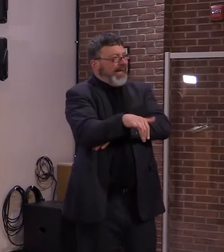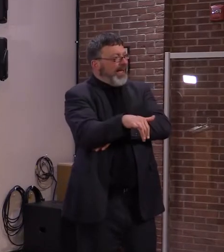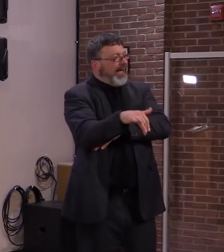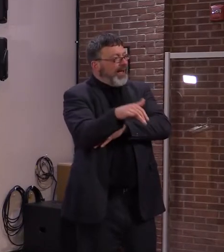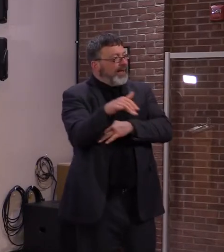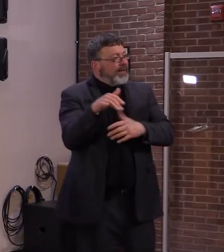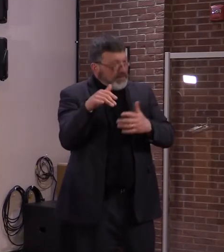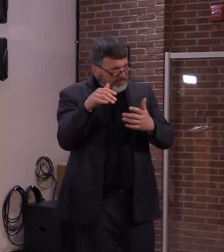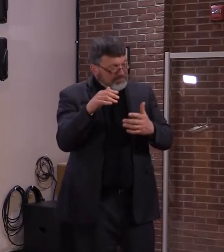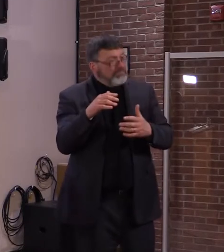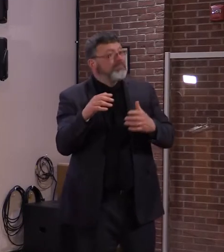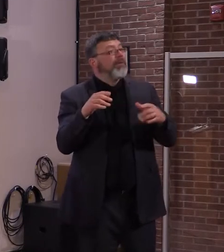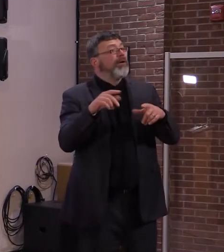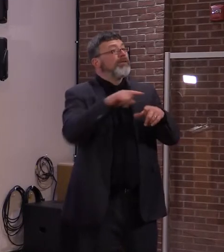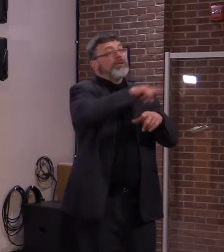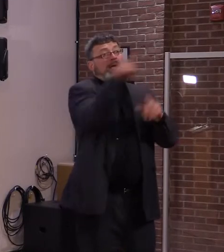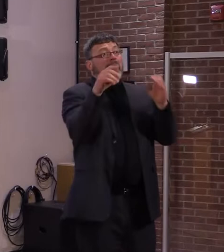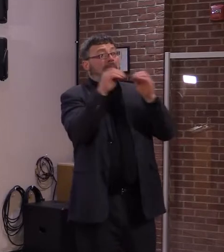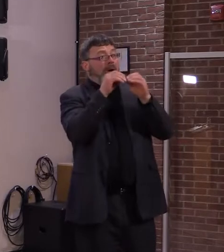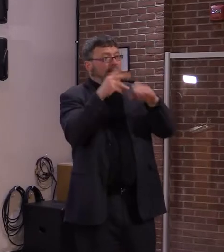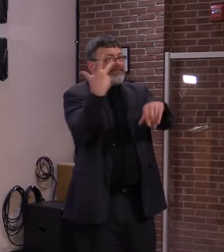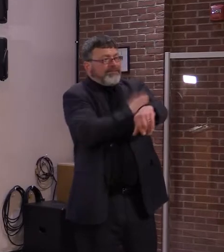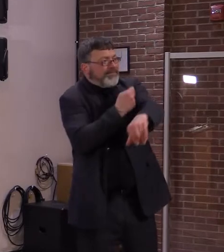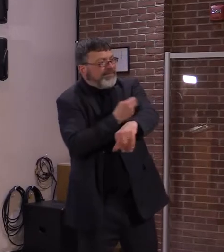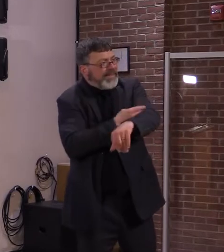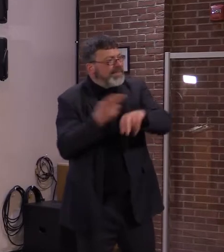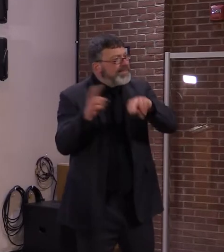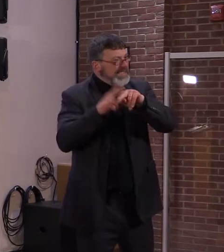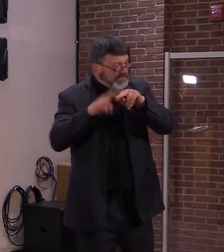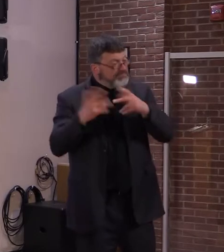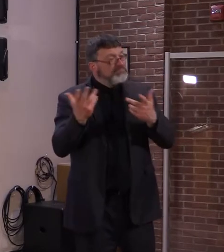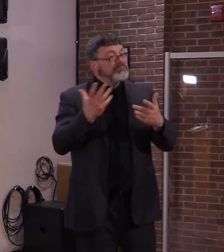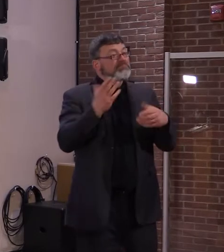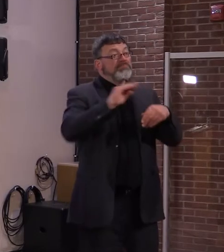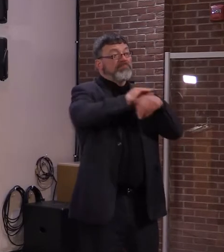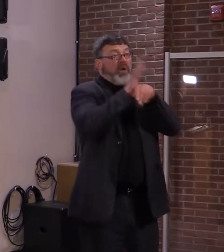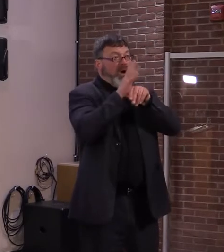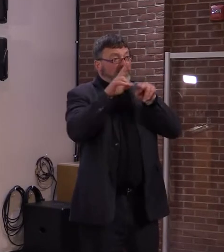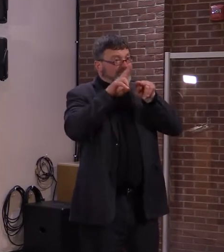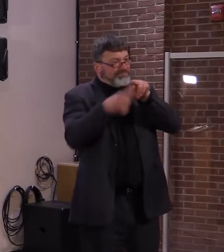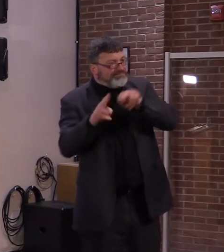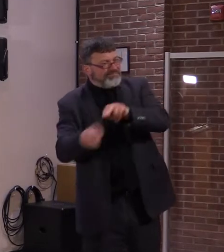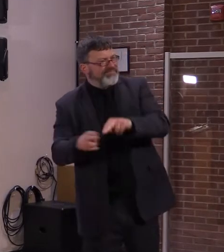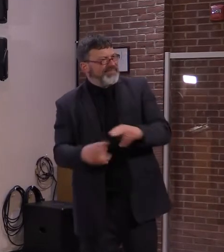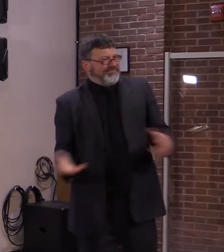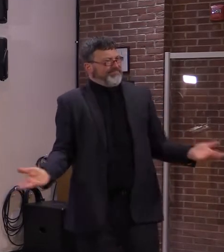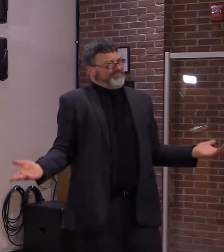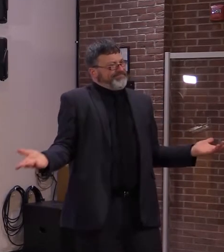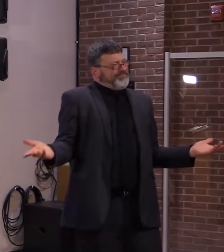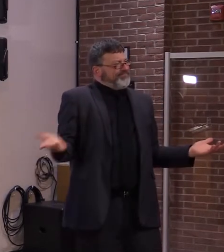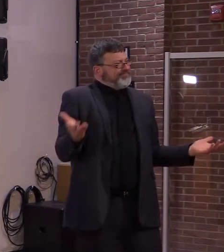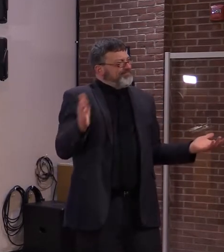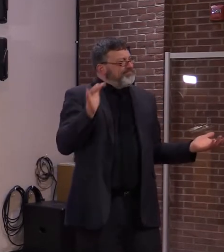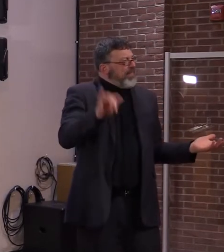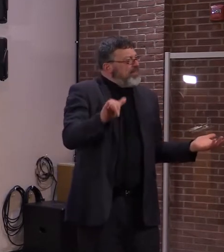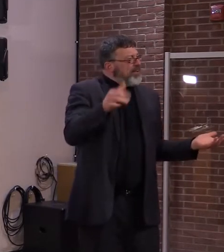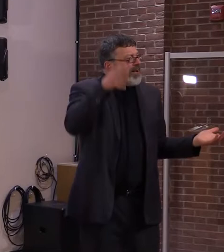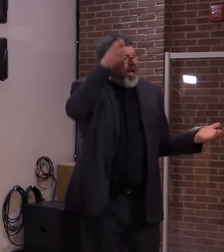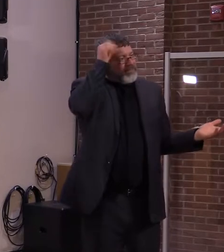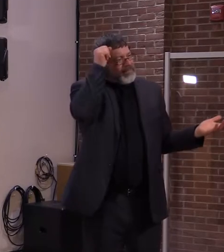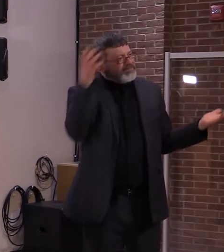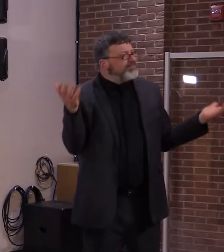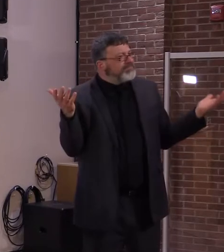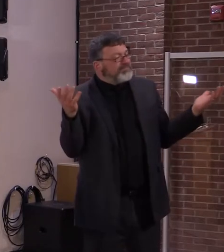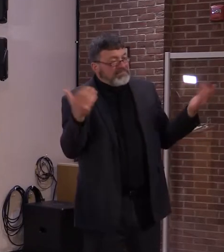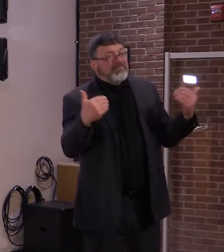vaccinated, our case count's going down. There's more opportunities for private childcare facilities as well